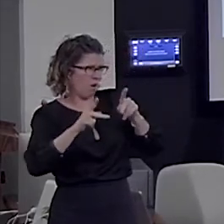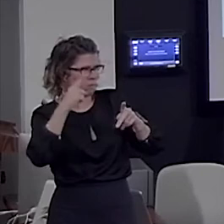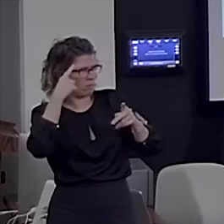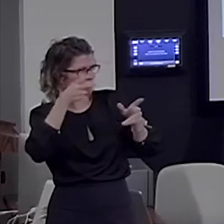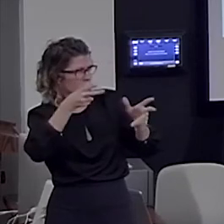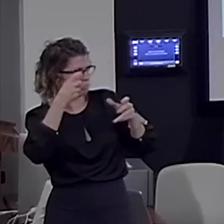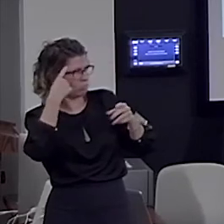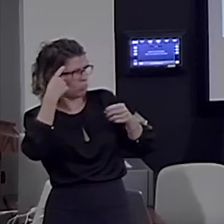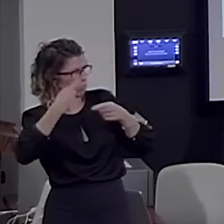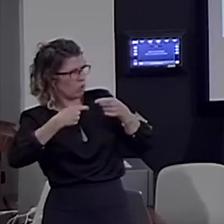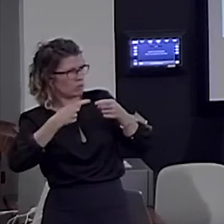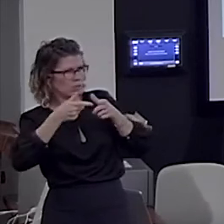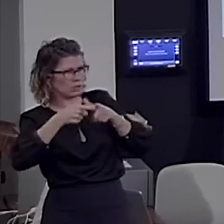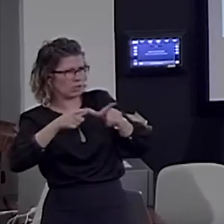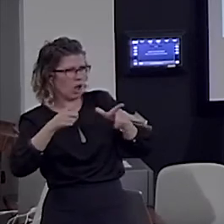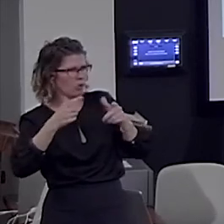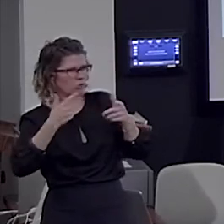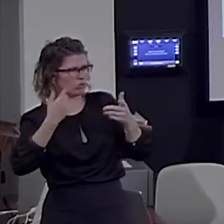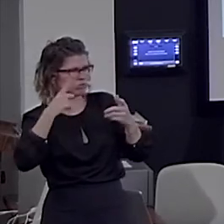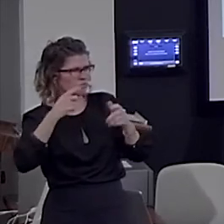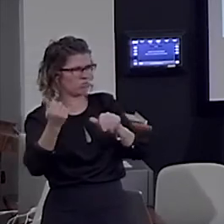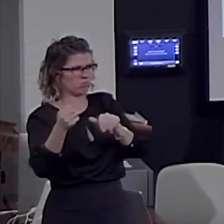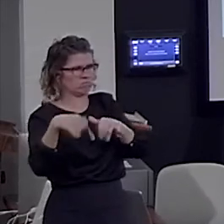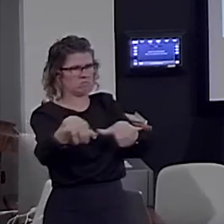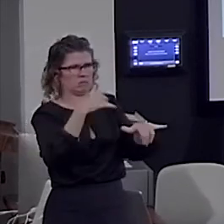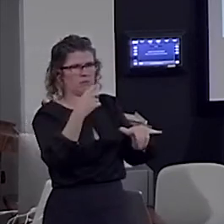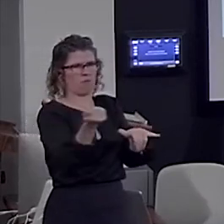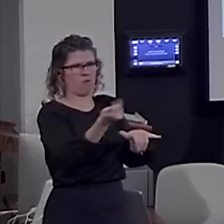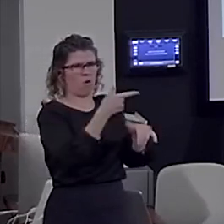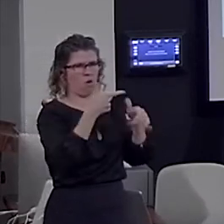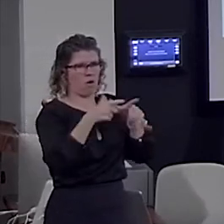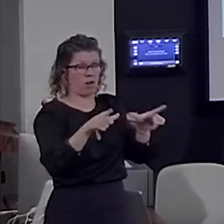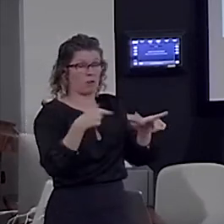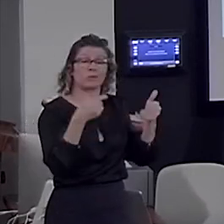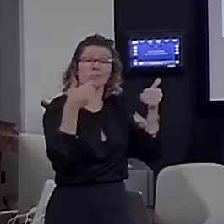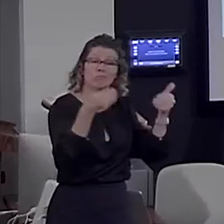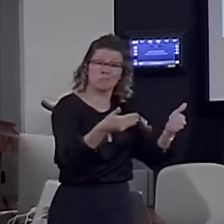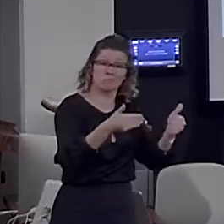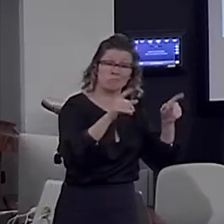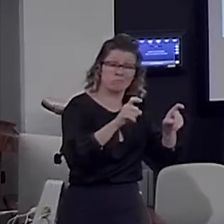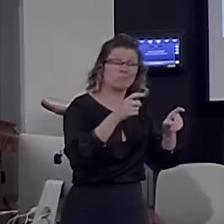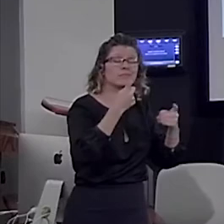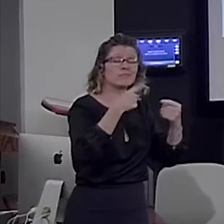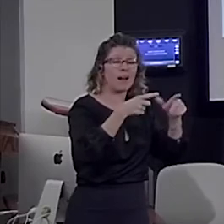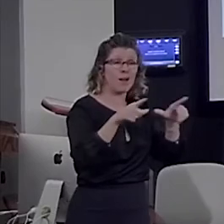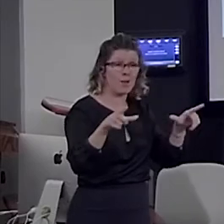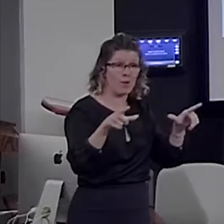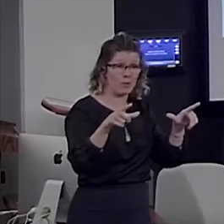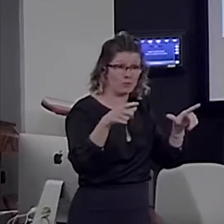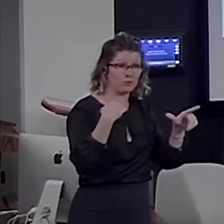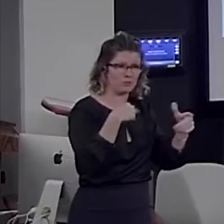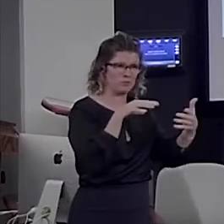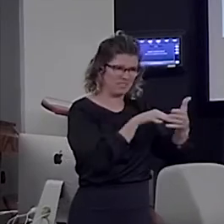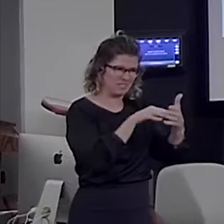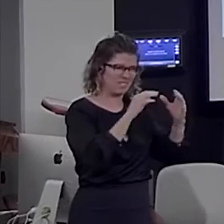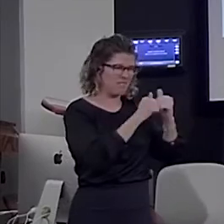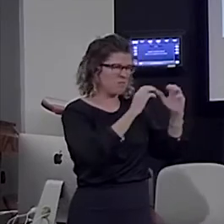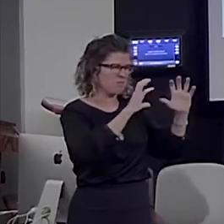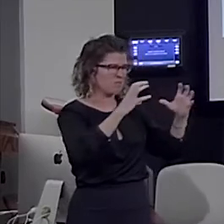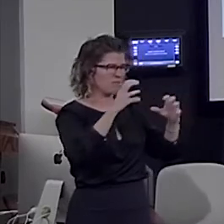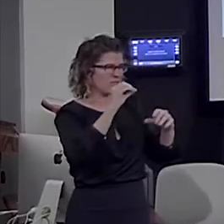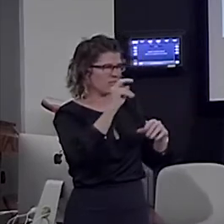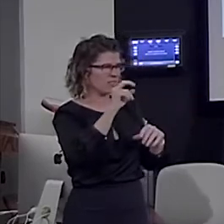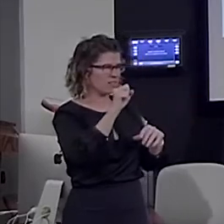our first and only constituent size study in sign language. And I wanted to tell you about sign language here,